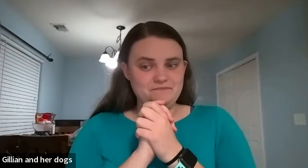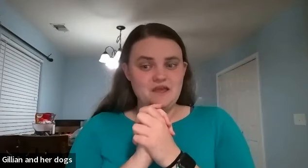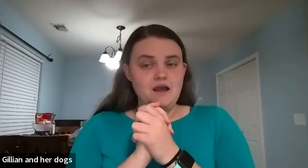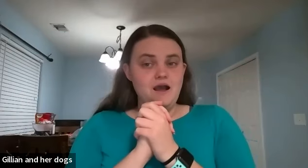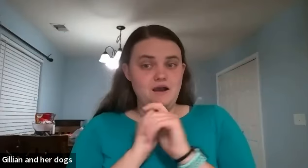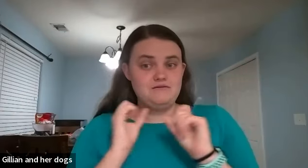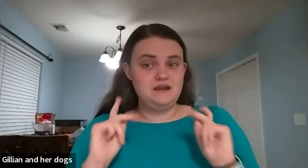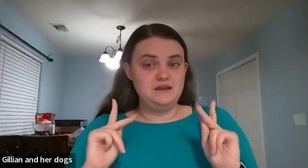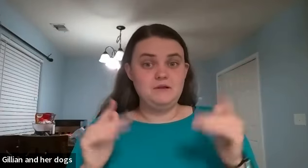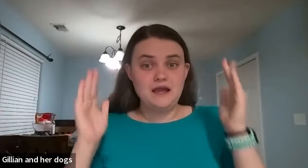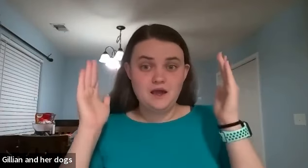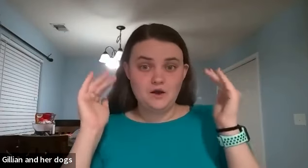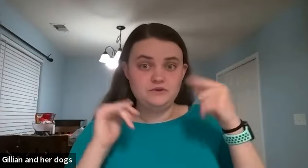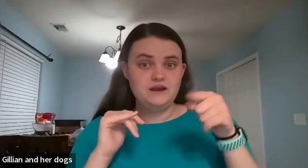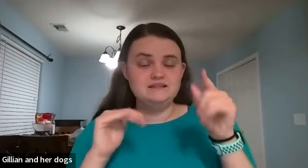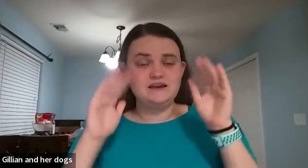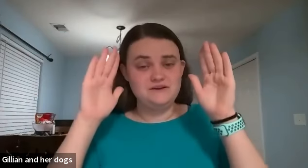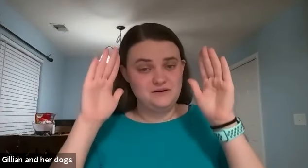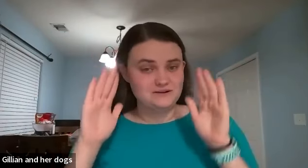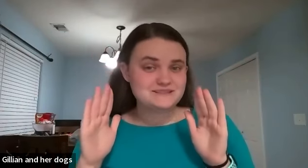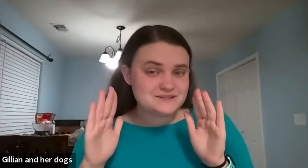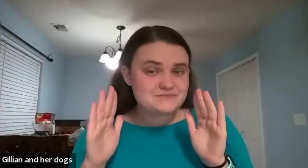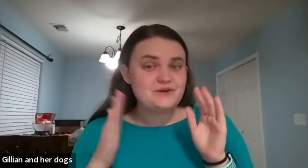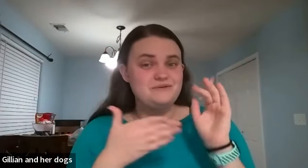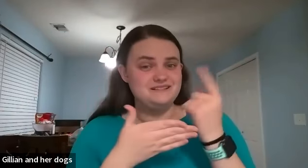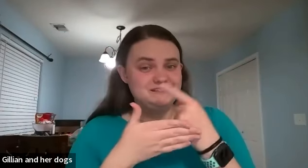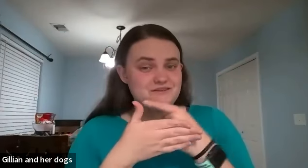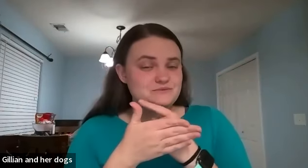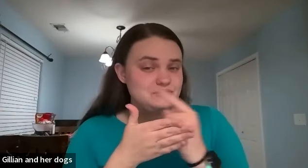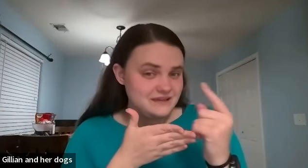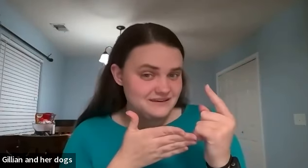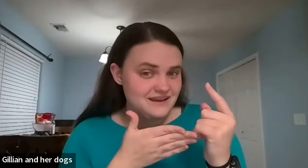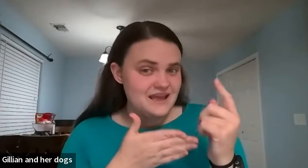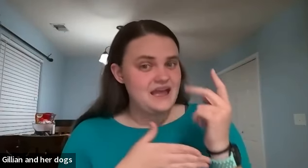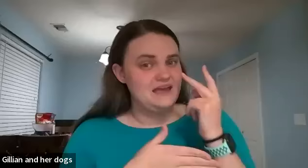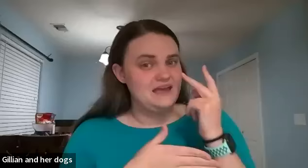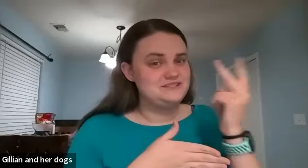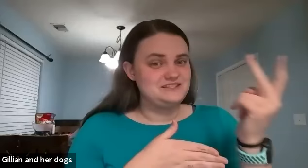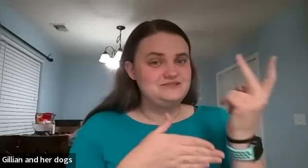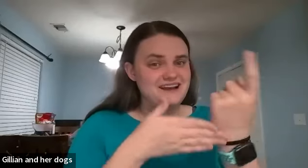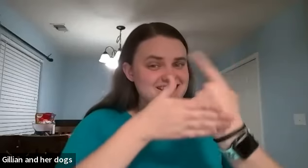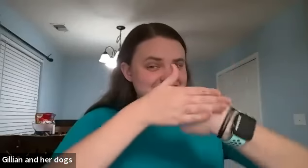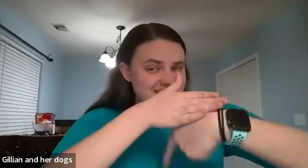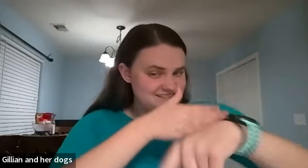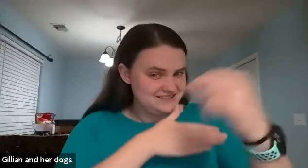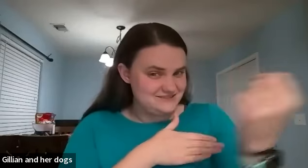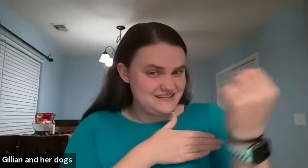all righty well i hope you guys have an awesome rest of y'all's week and i will see you guys next tuesday